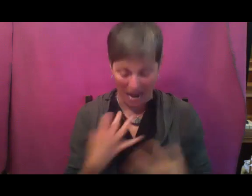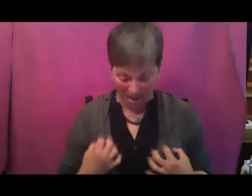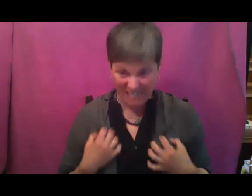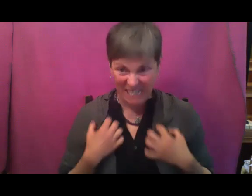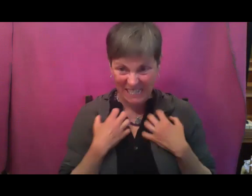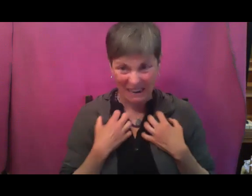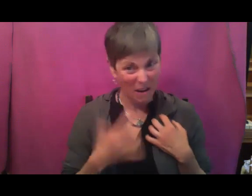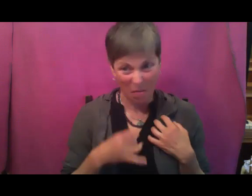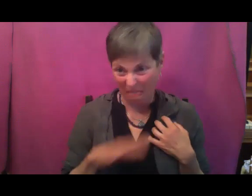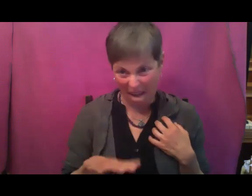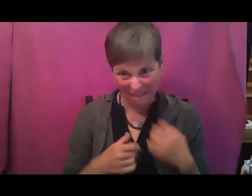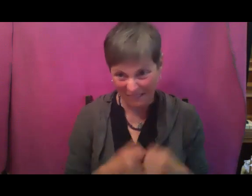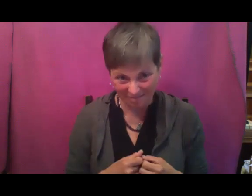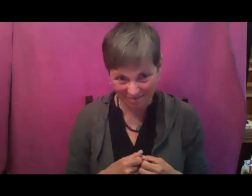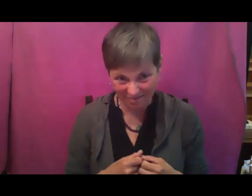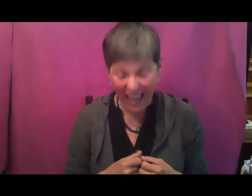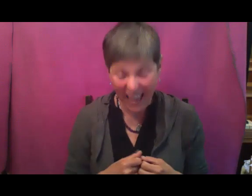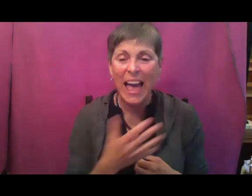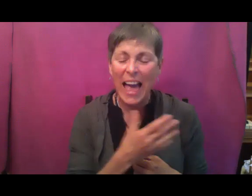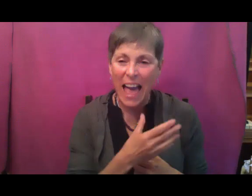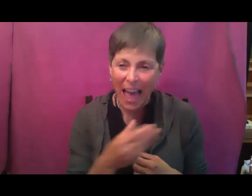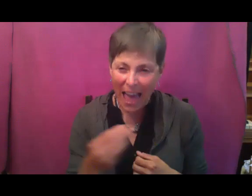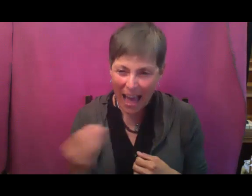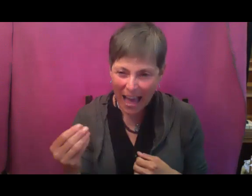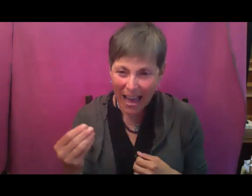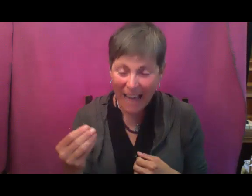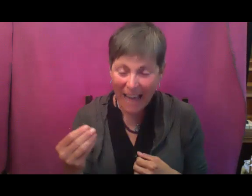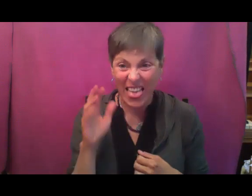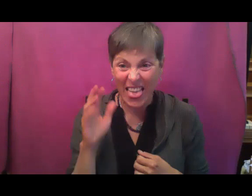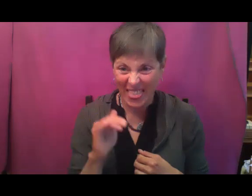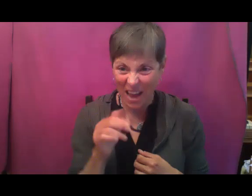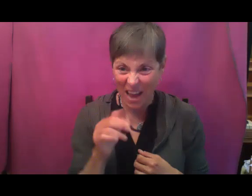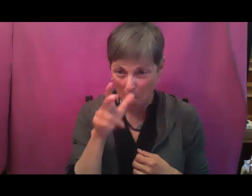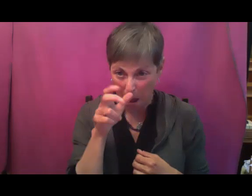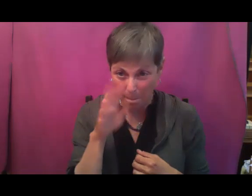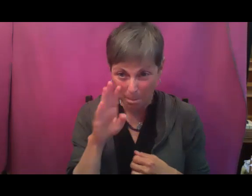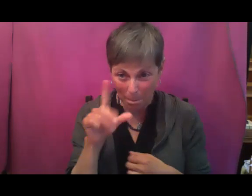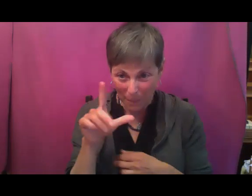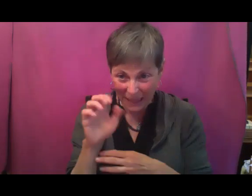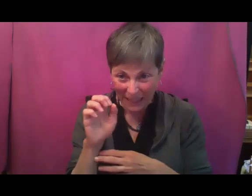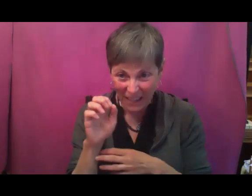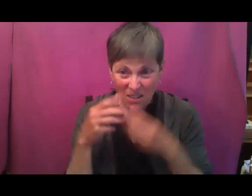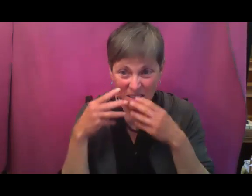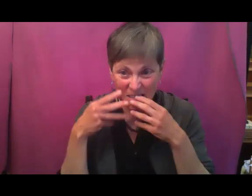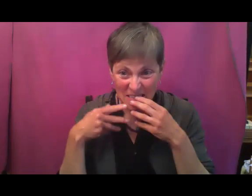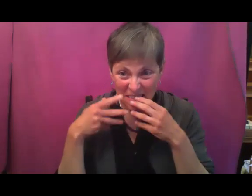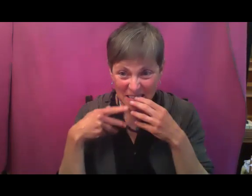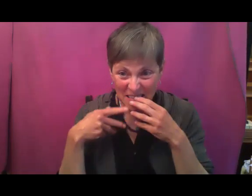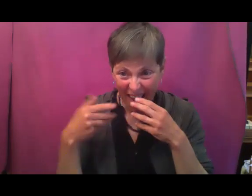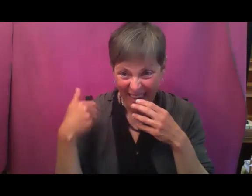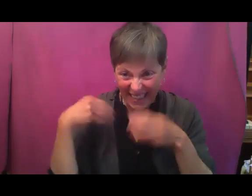disastrous part is that the saliva of the cucumber beetle transmits this bacteria